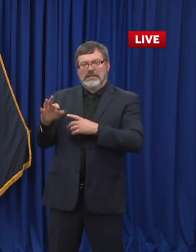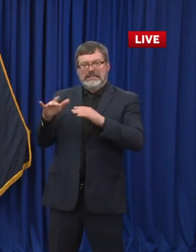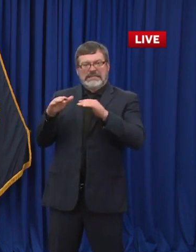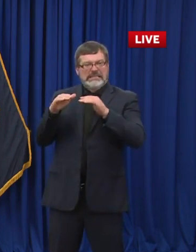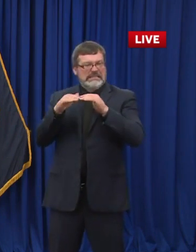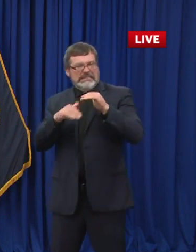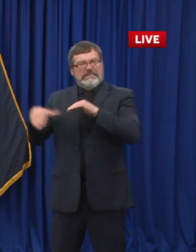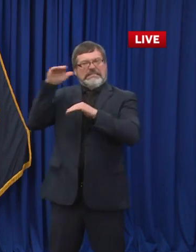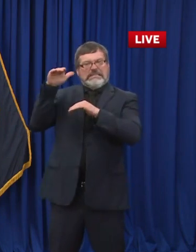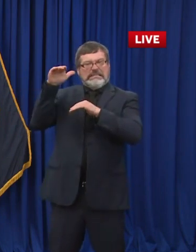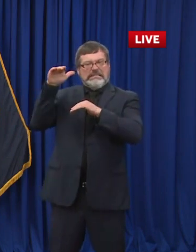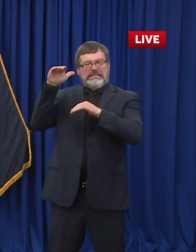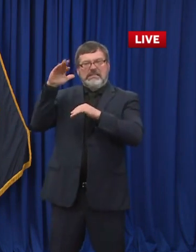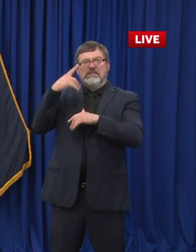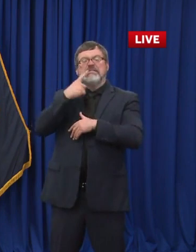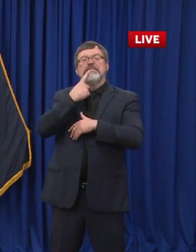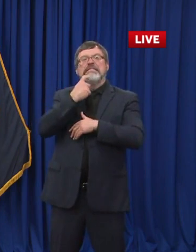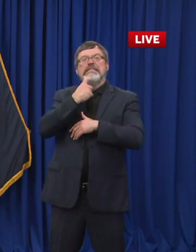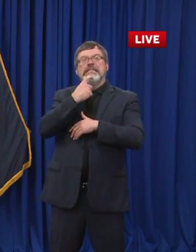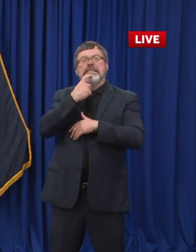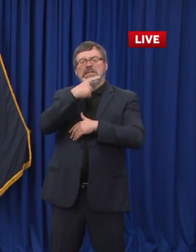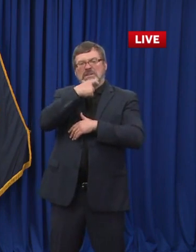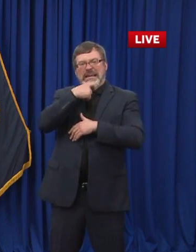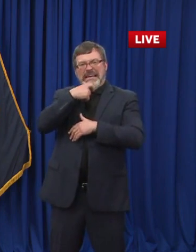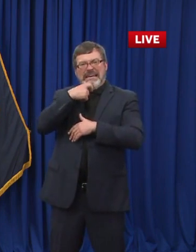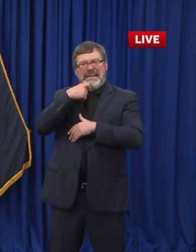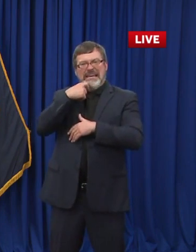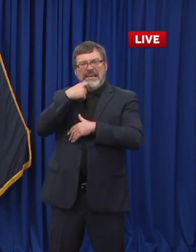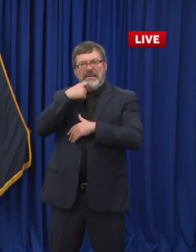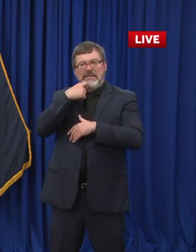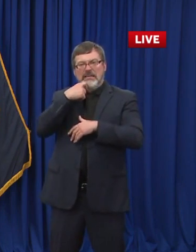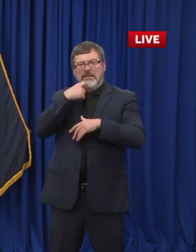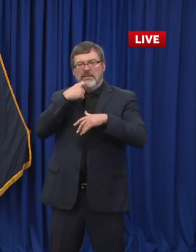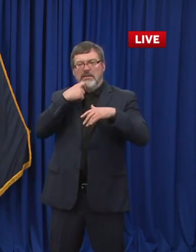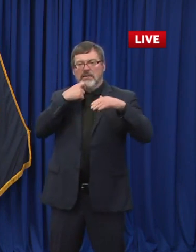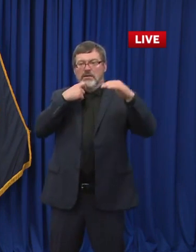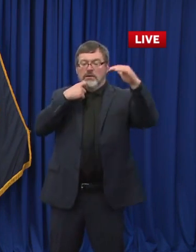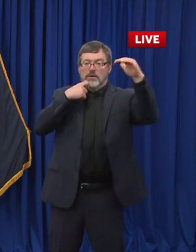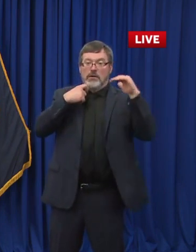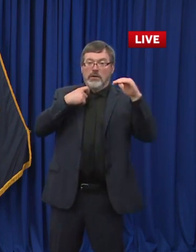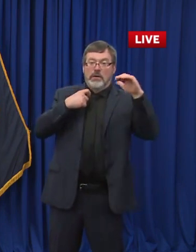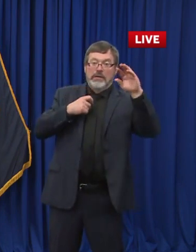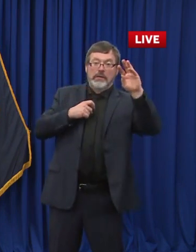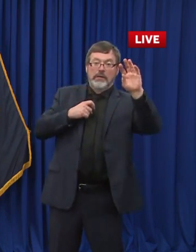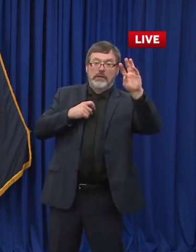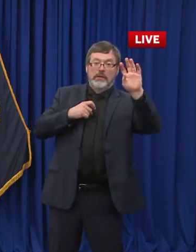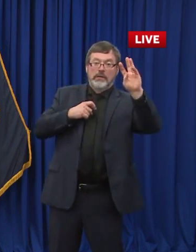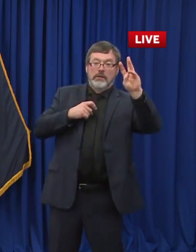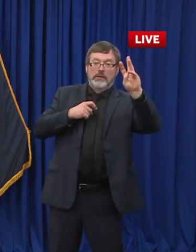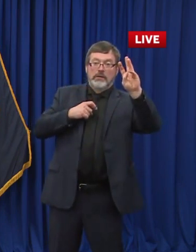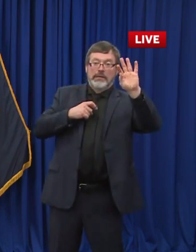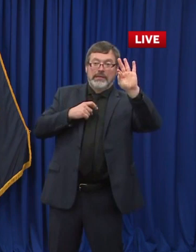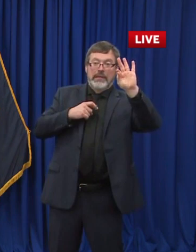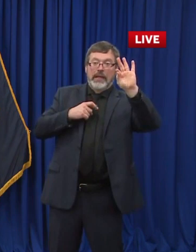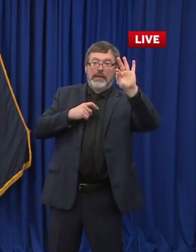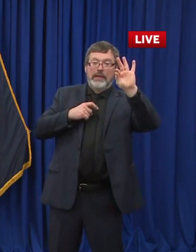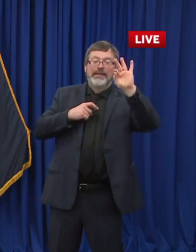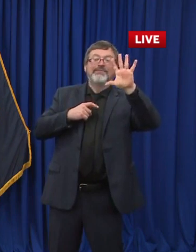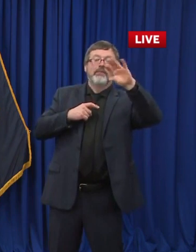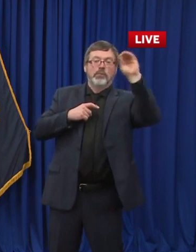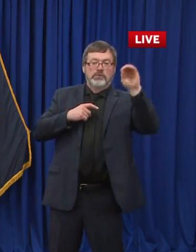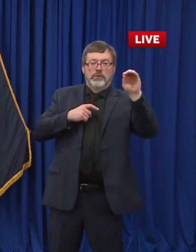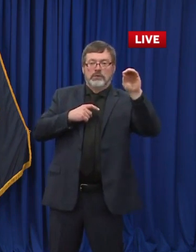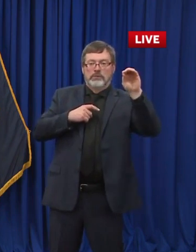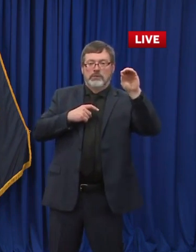status with 95% in what we call severe drought status. So in response I've talked to a lot of folks individual